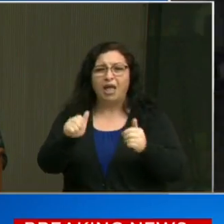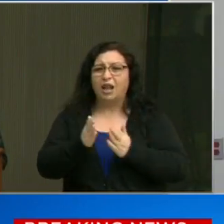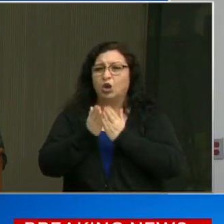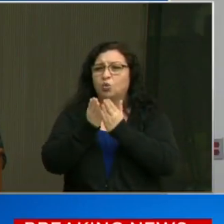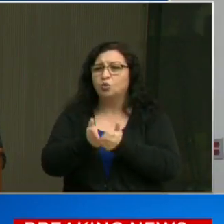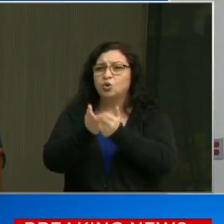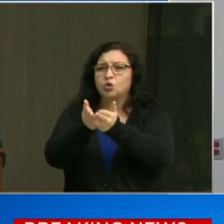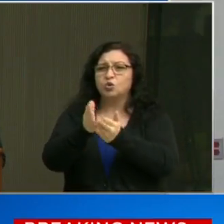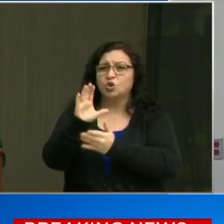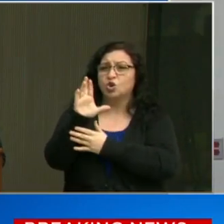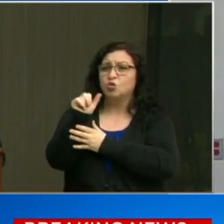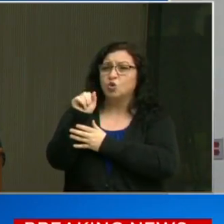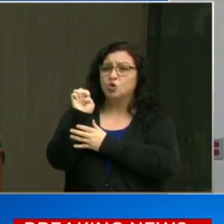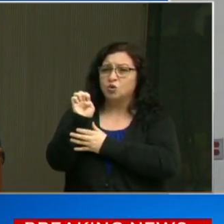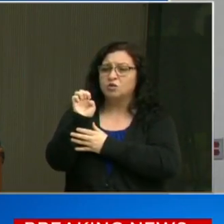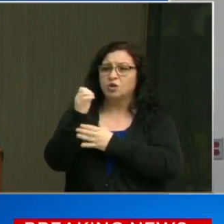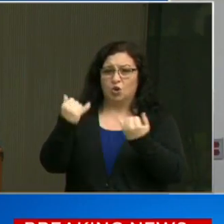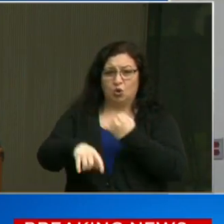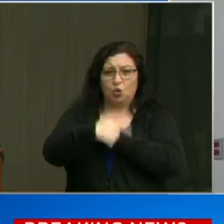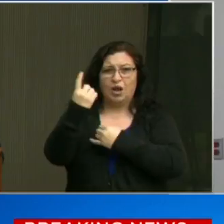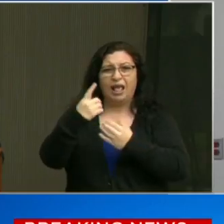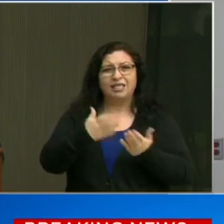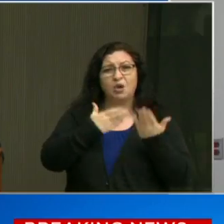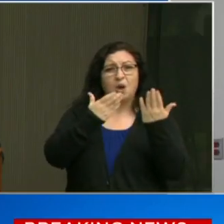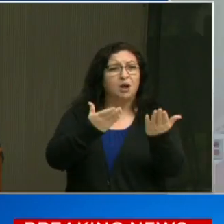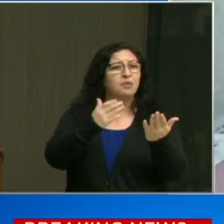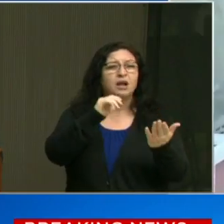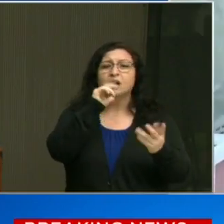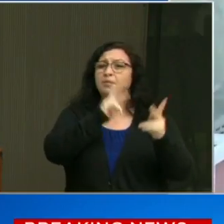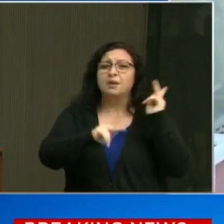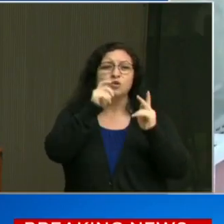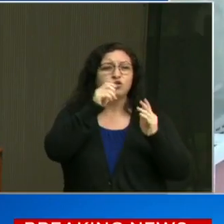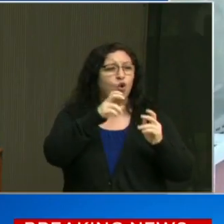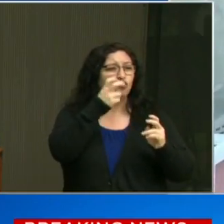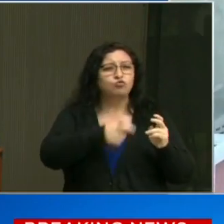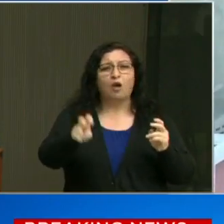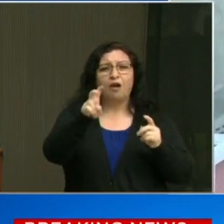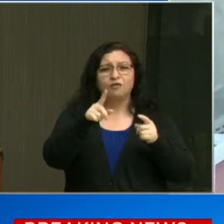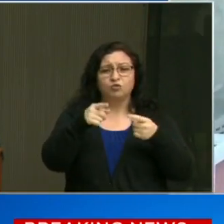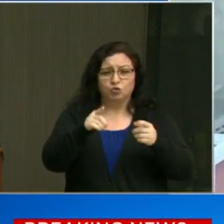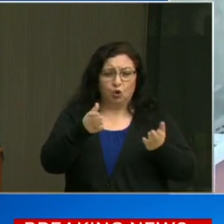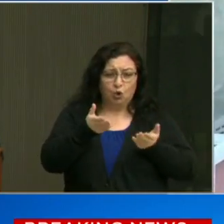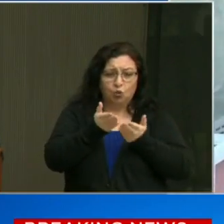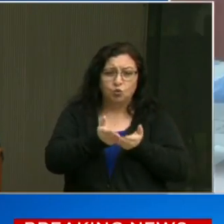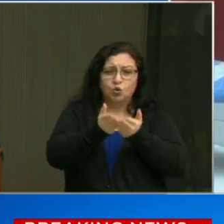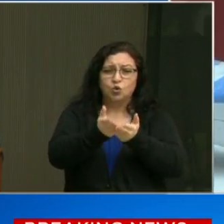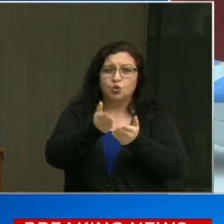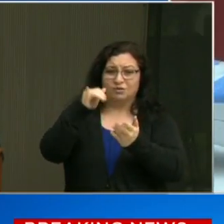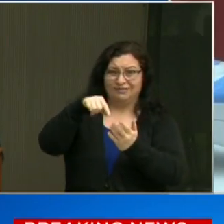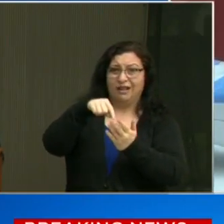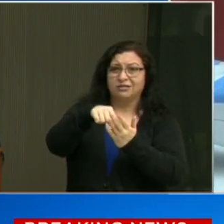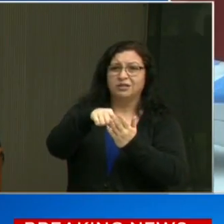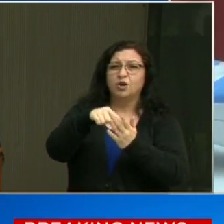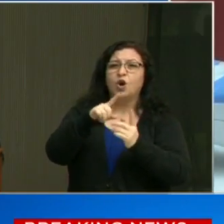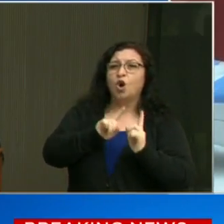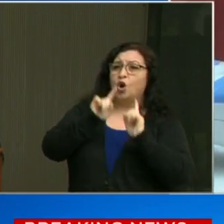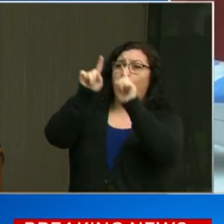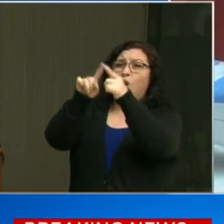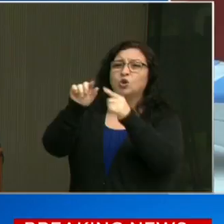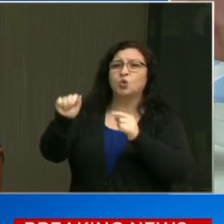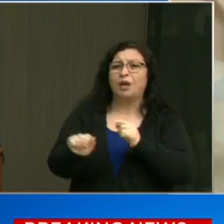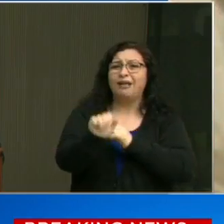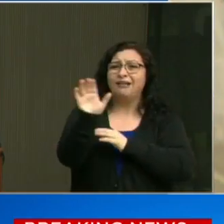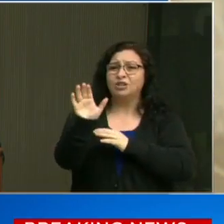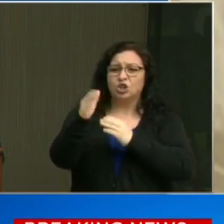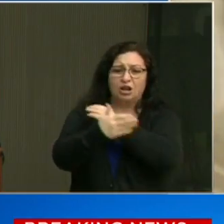Up until today, they've been recommending that people do not travel on cruises that are going to Asian